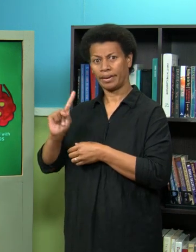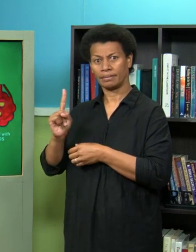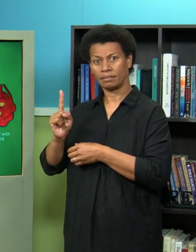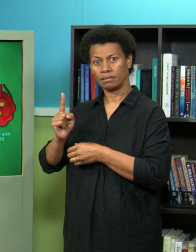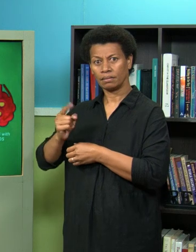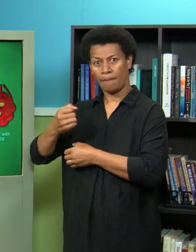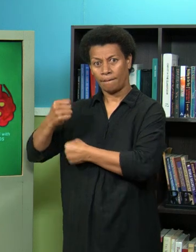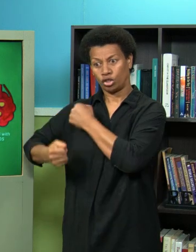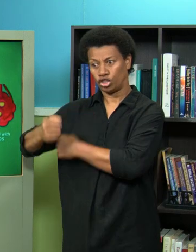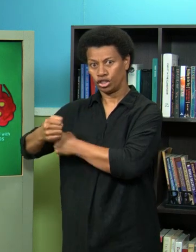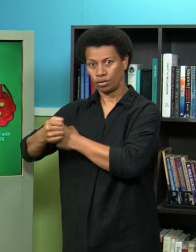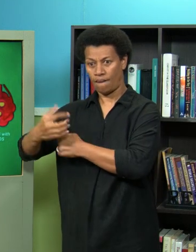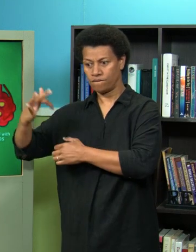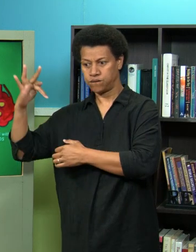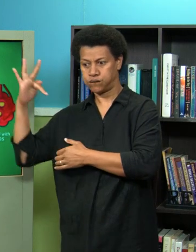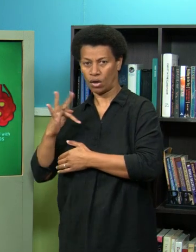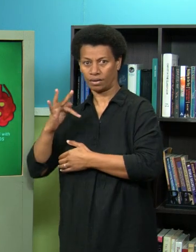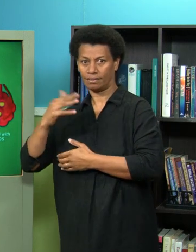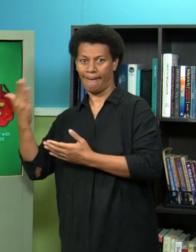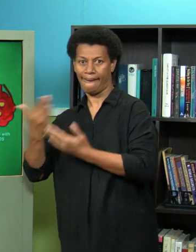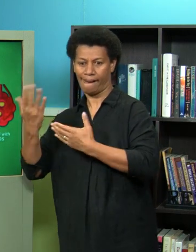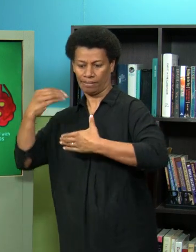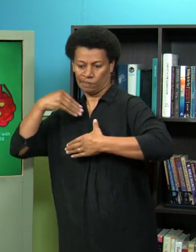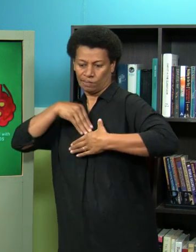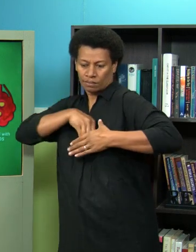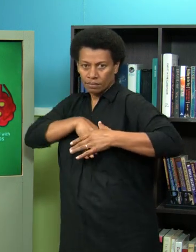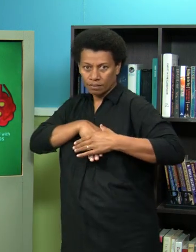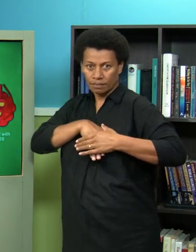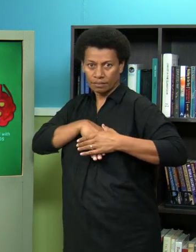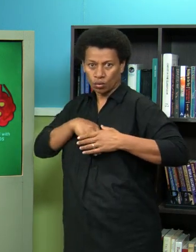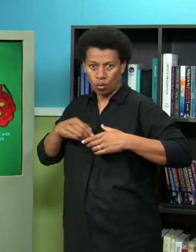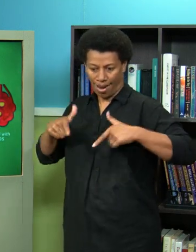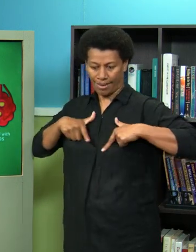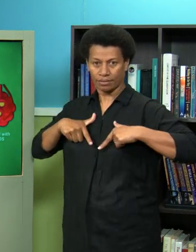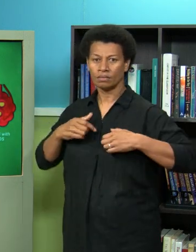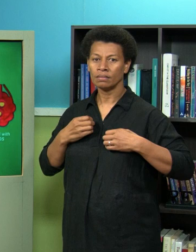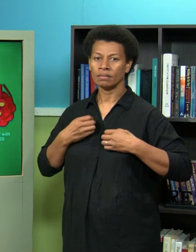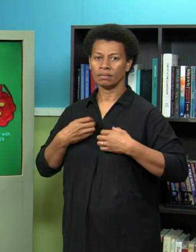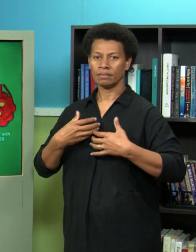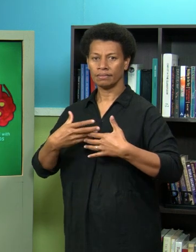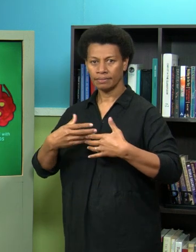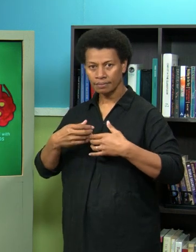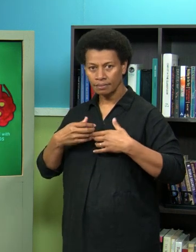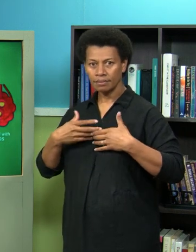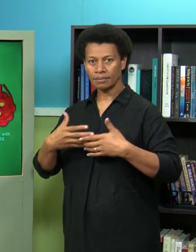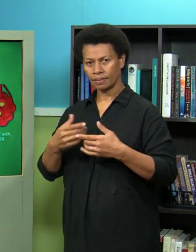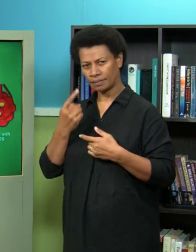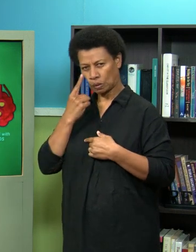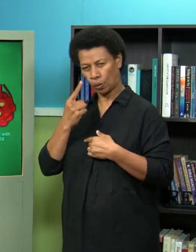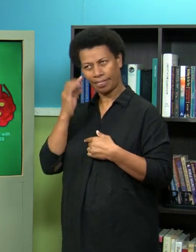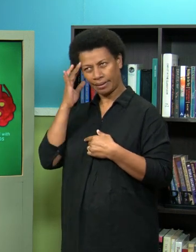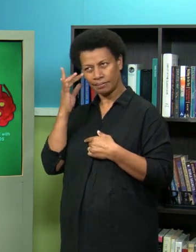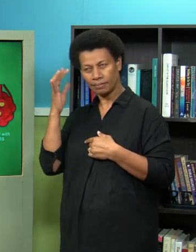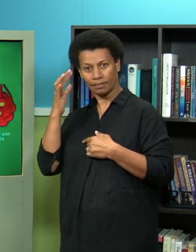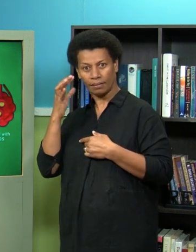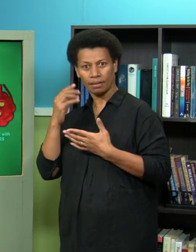inside your lungs so that you can still get um you know air but think about it for a while if your lungs start filling up with water